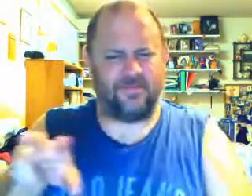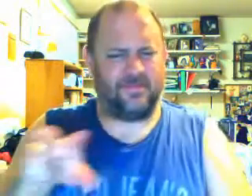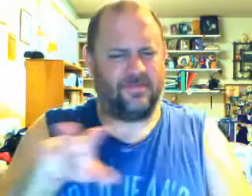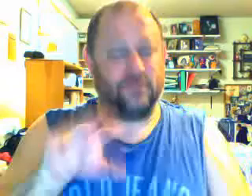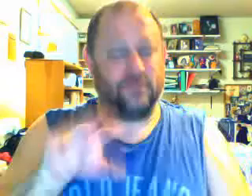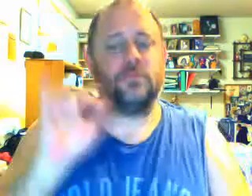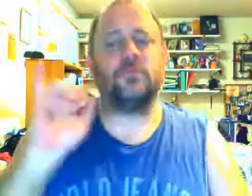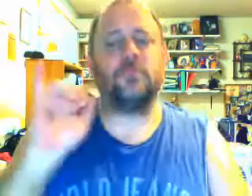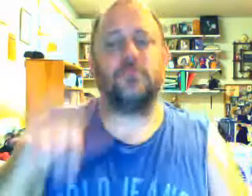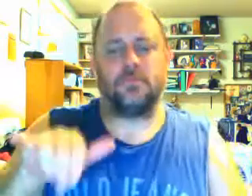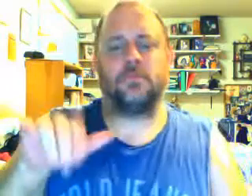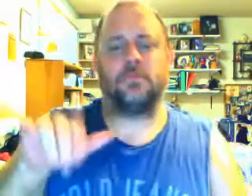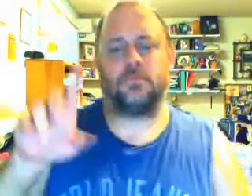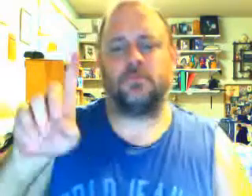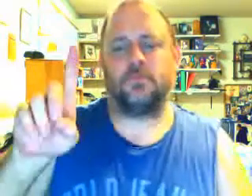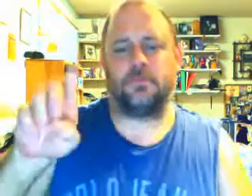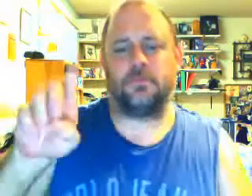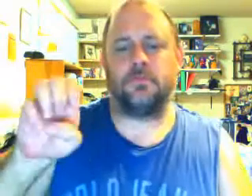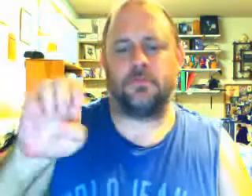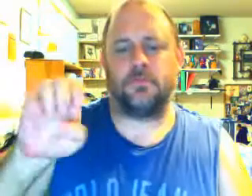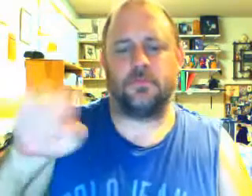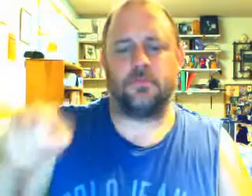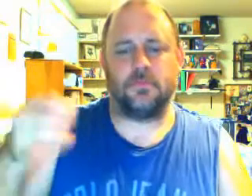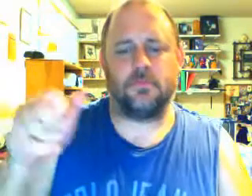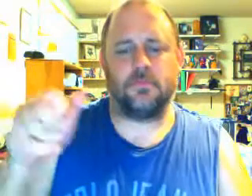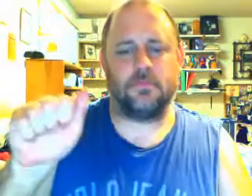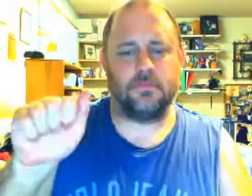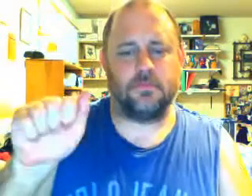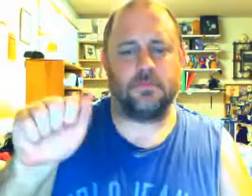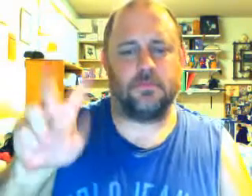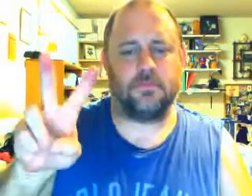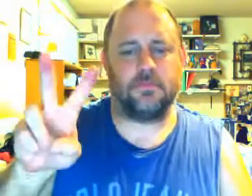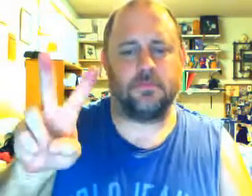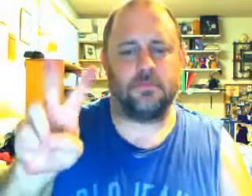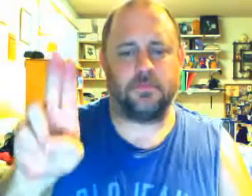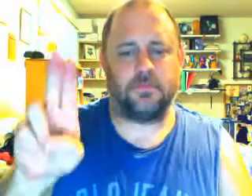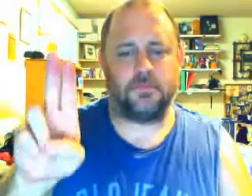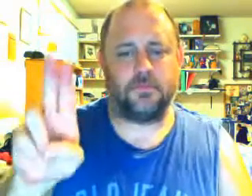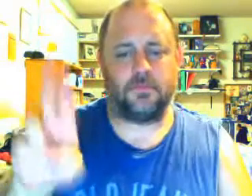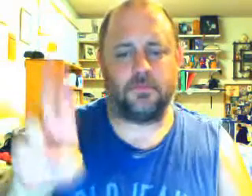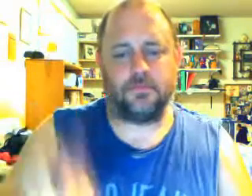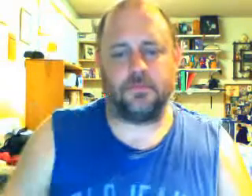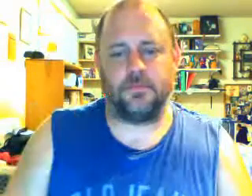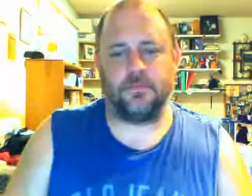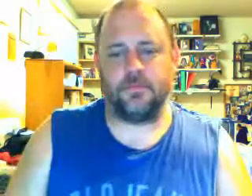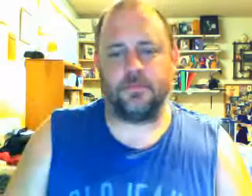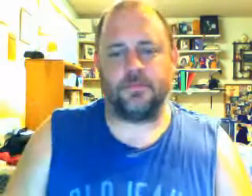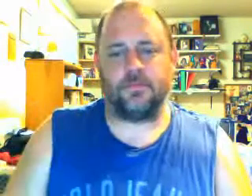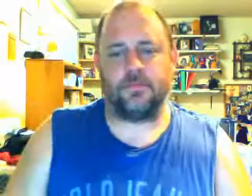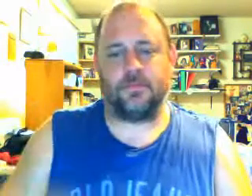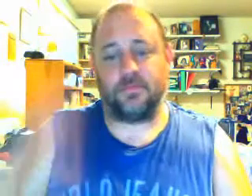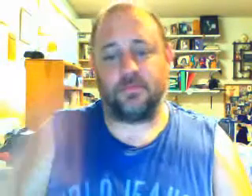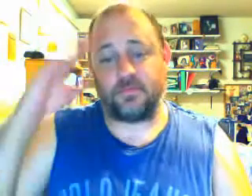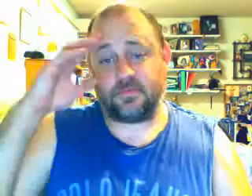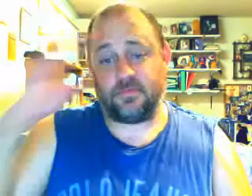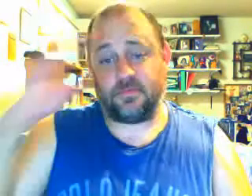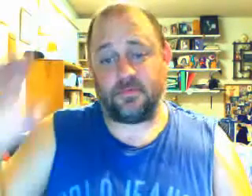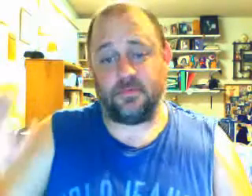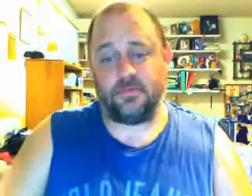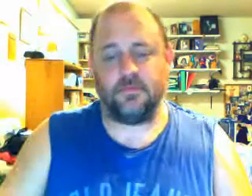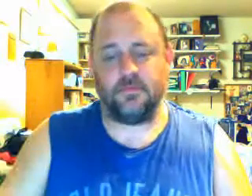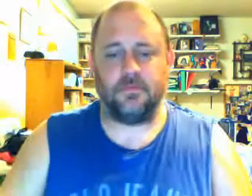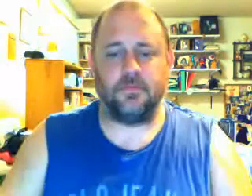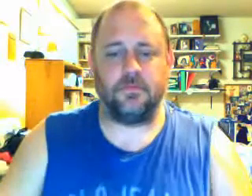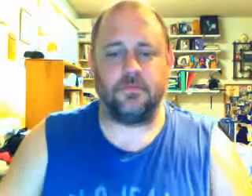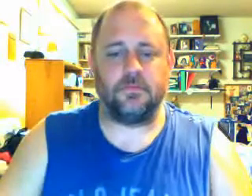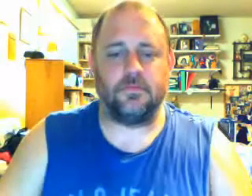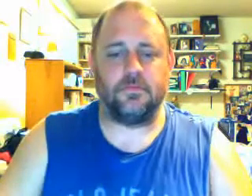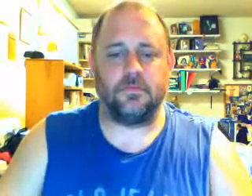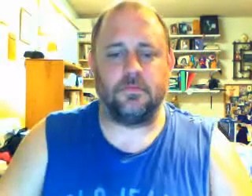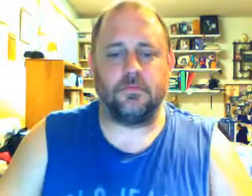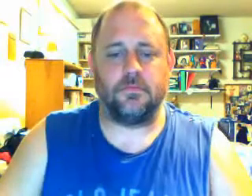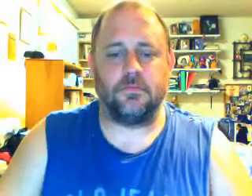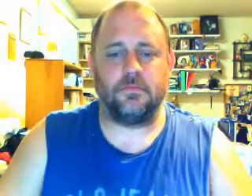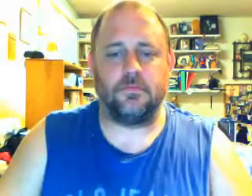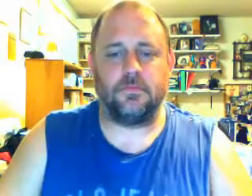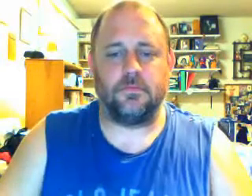teach us how to unlock that, then we would be, you know, happy and successful. Well, some scale buildings die.